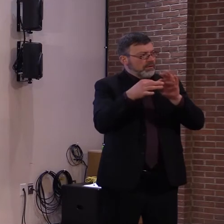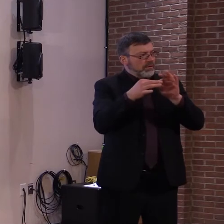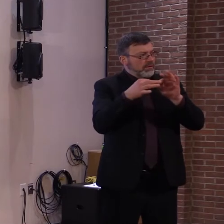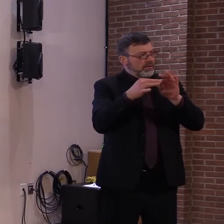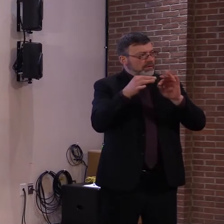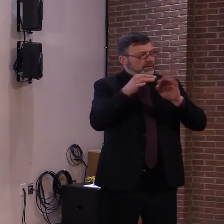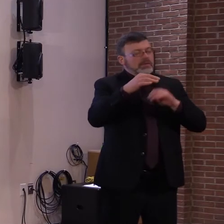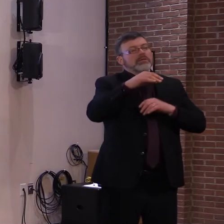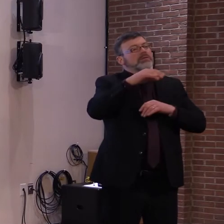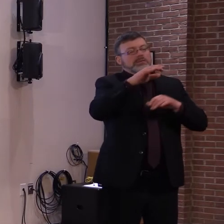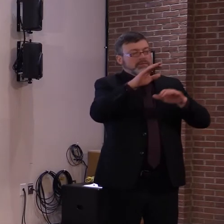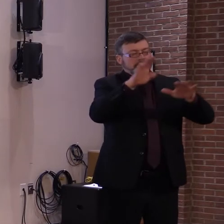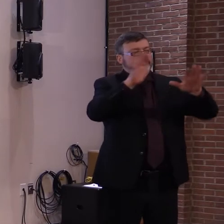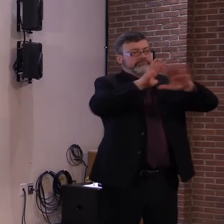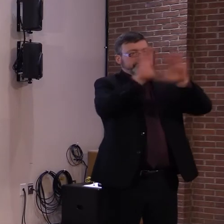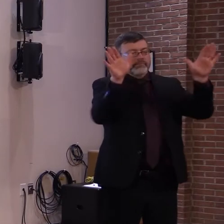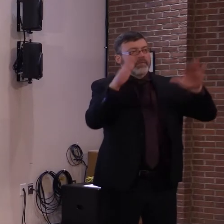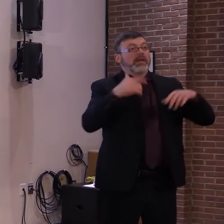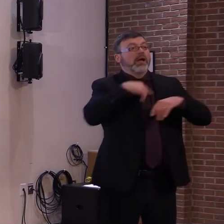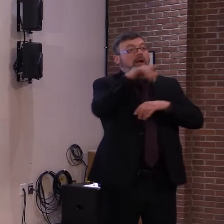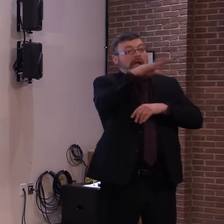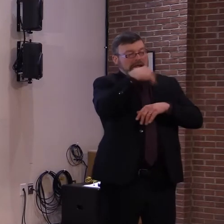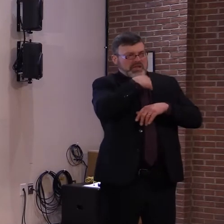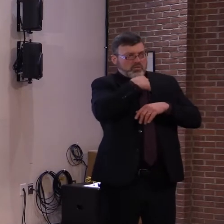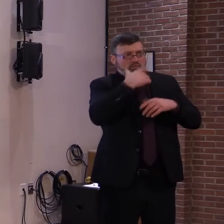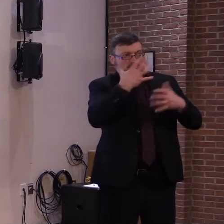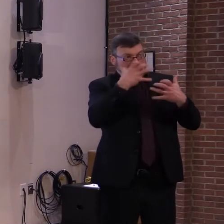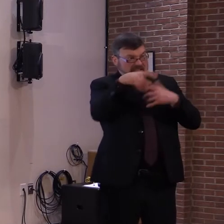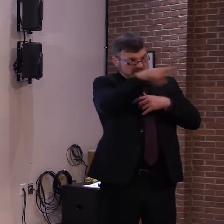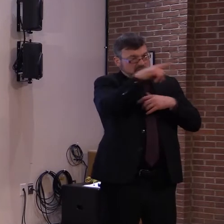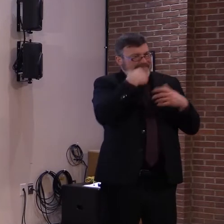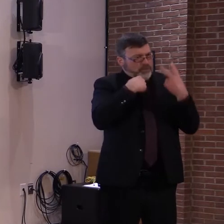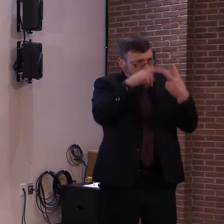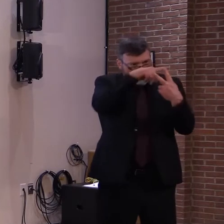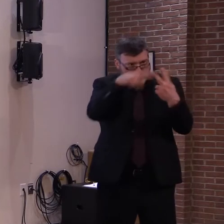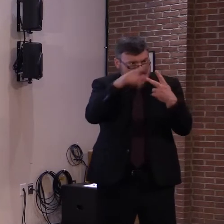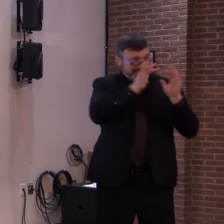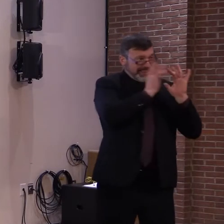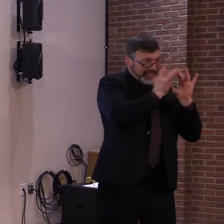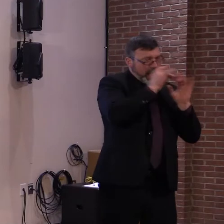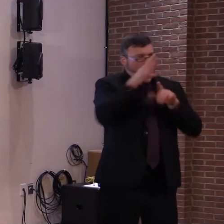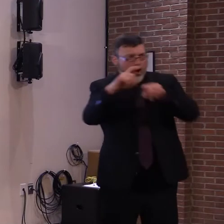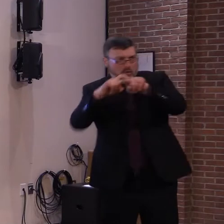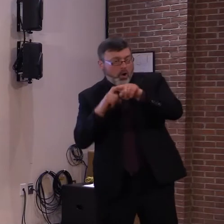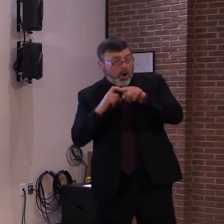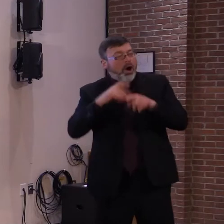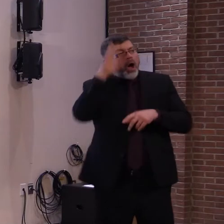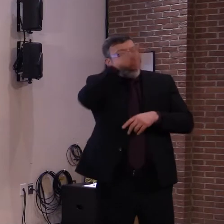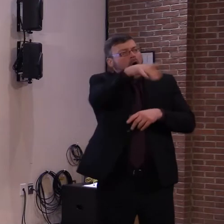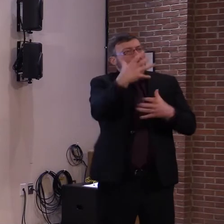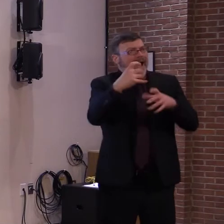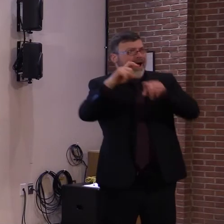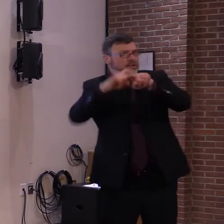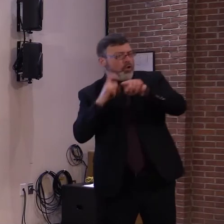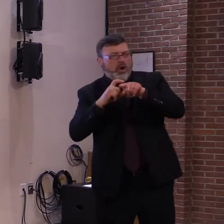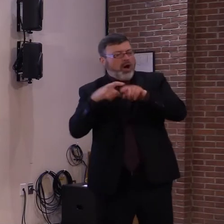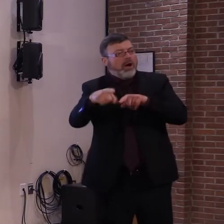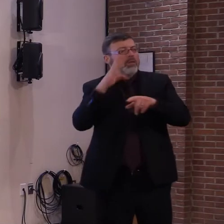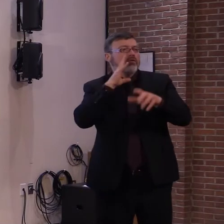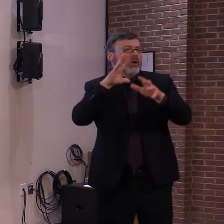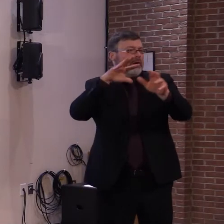Once you have an appointment, it will be very important that you make every effort to keep it.